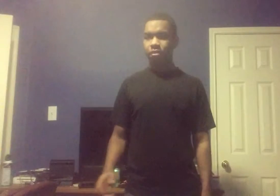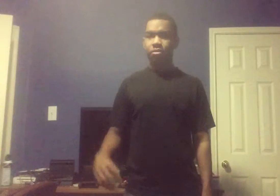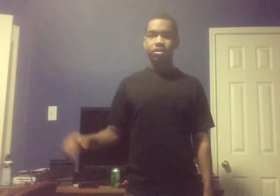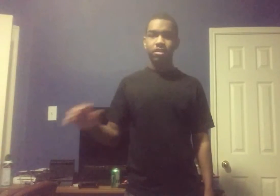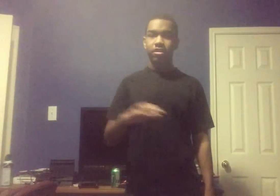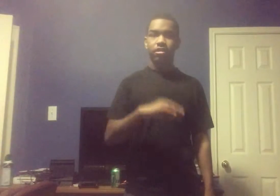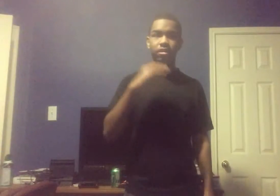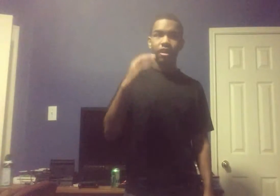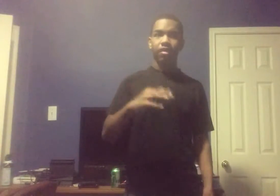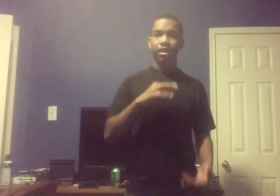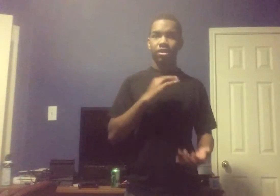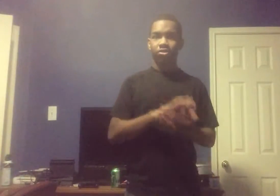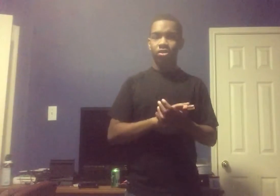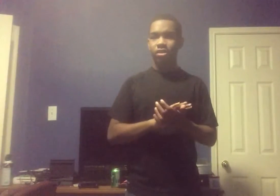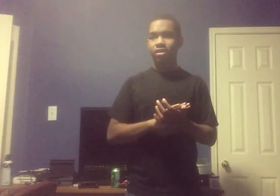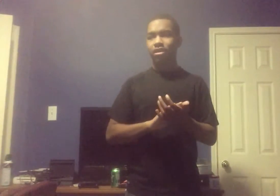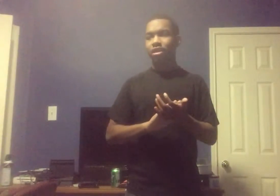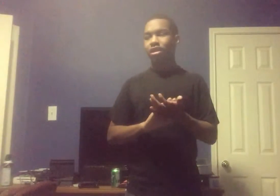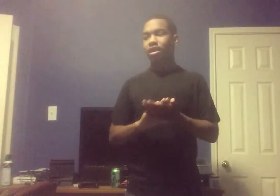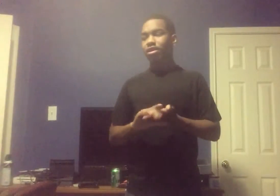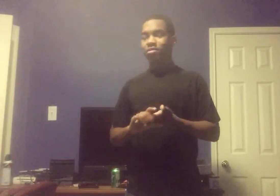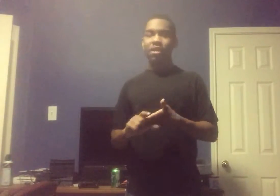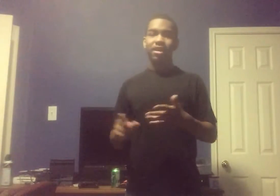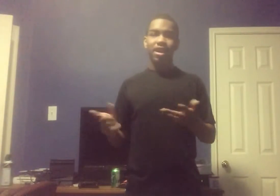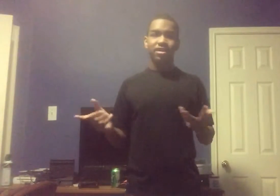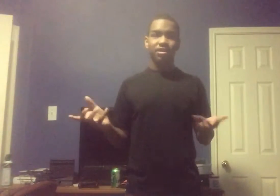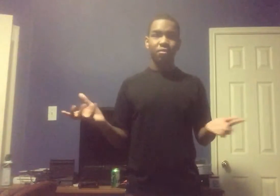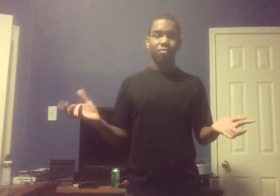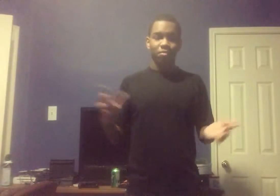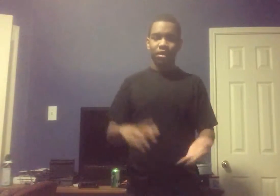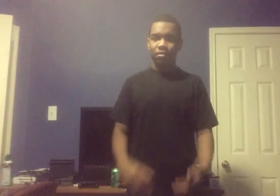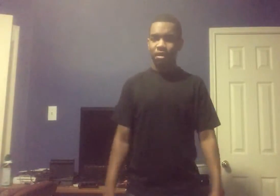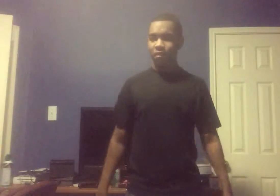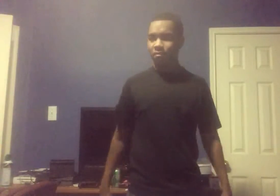pretty much does Not like intruders So Mike has to Beat him up